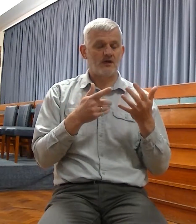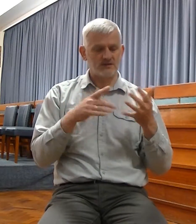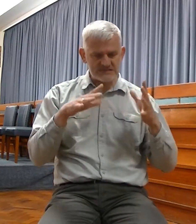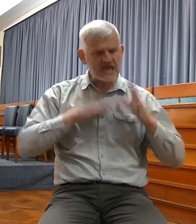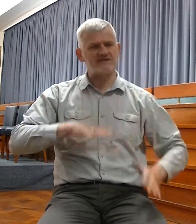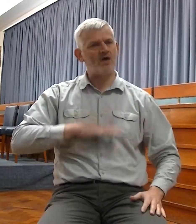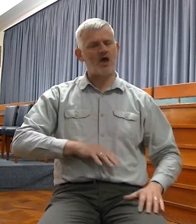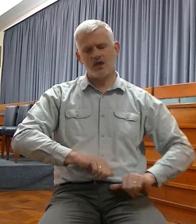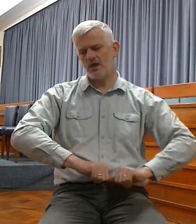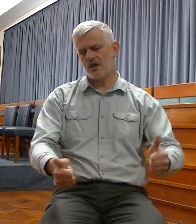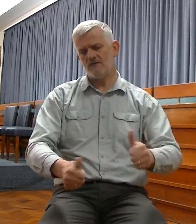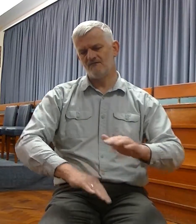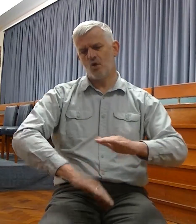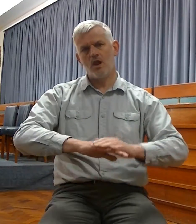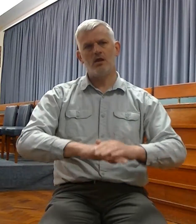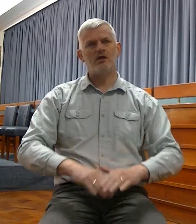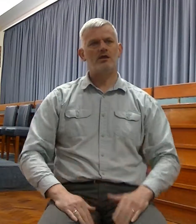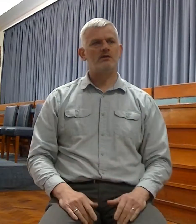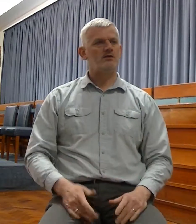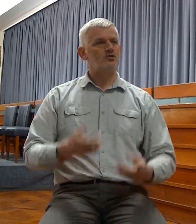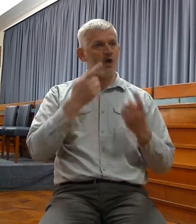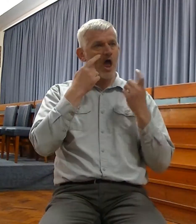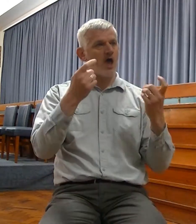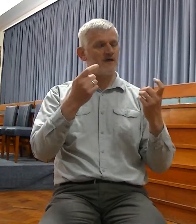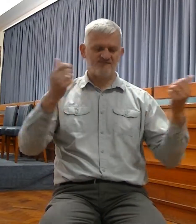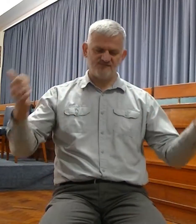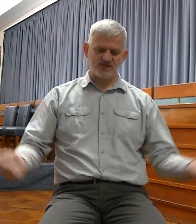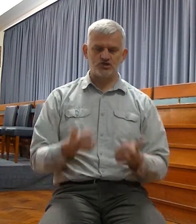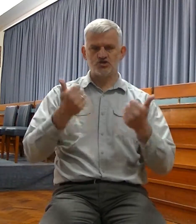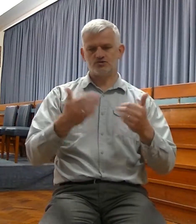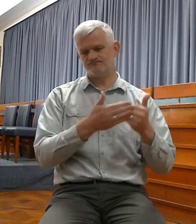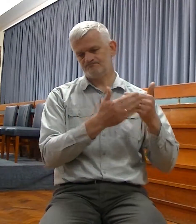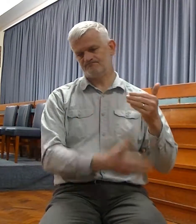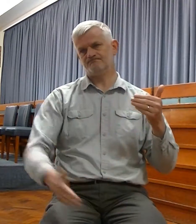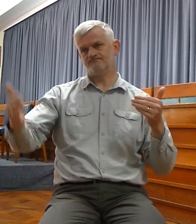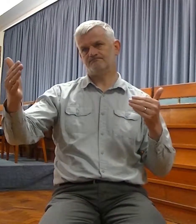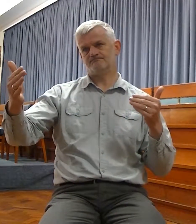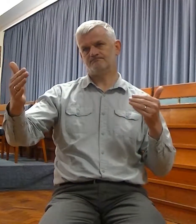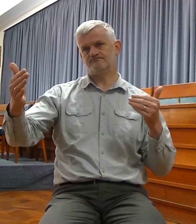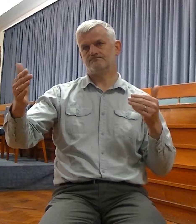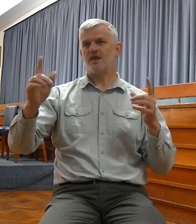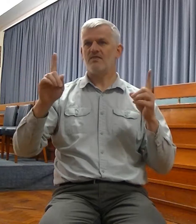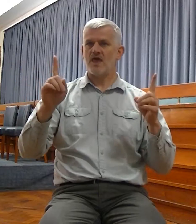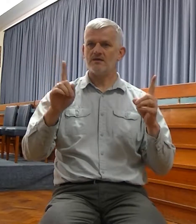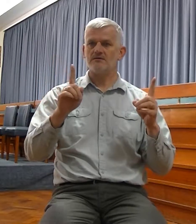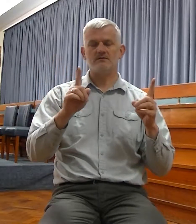shall not sorrow any more at all. Then shall the virgin rejoice in the dance,